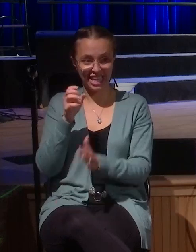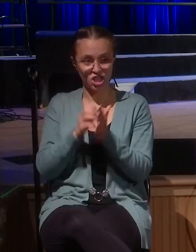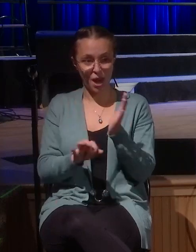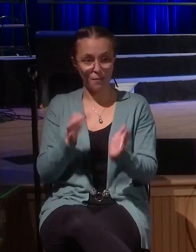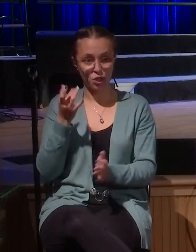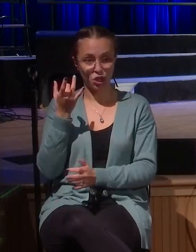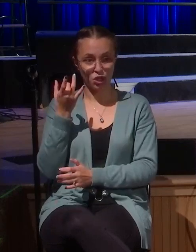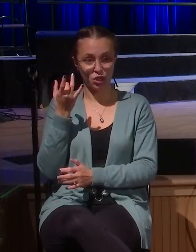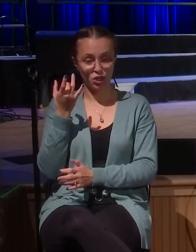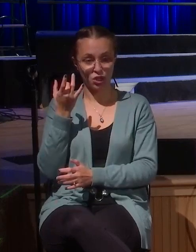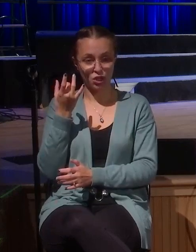goodness,